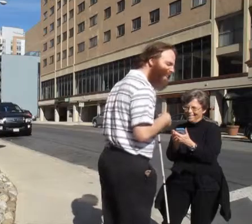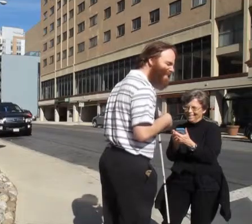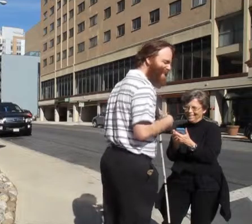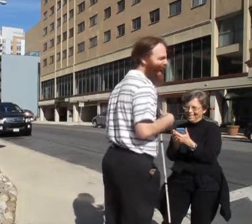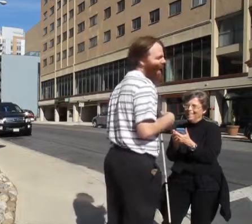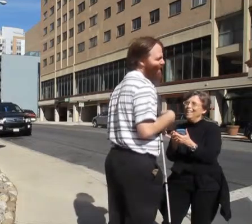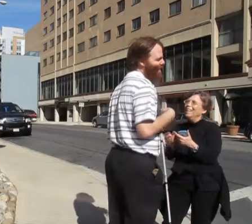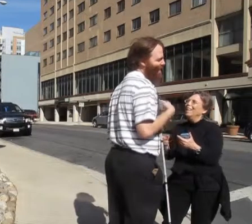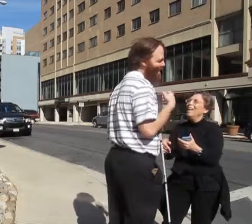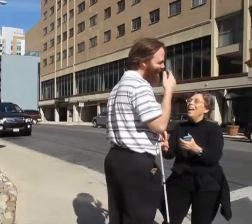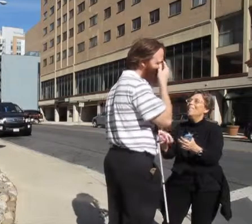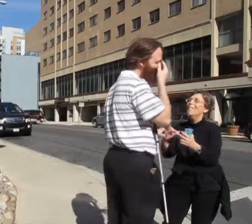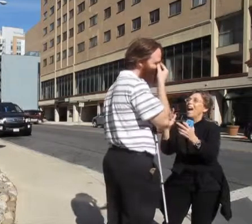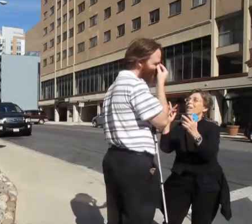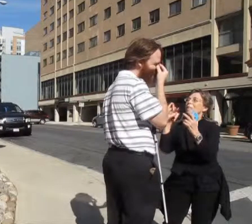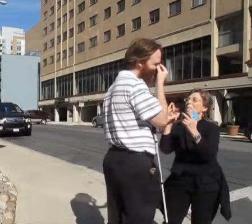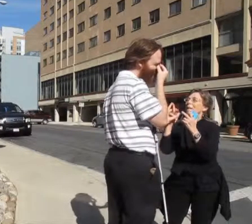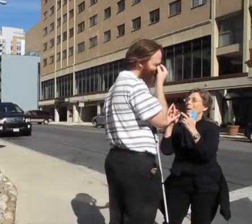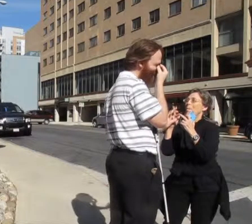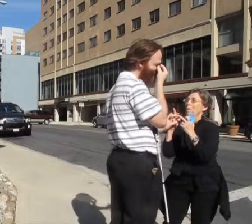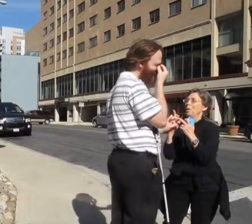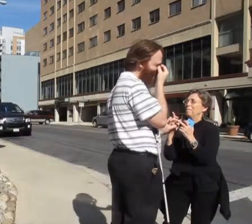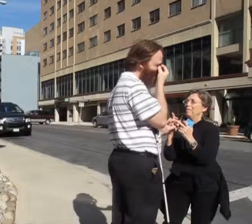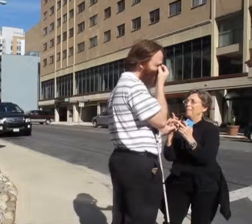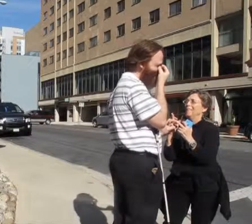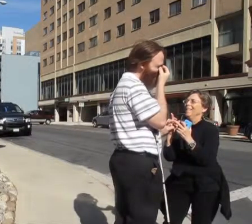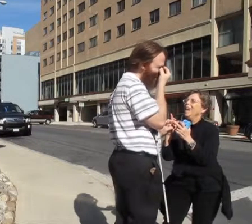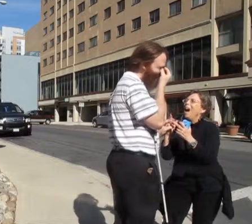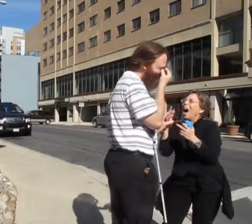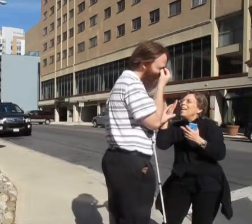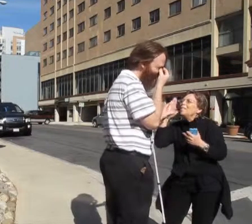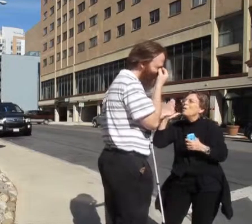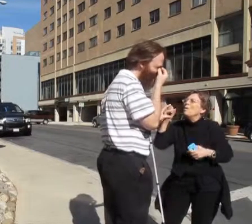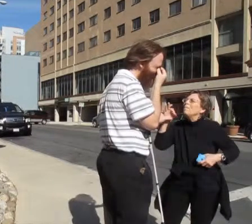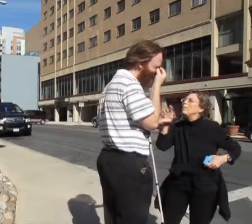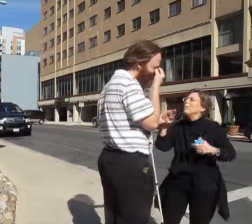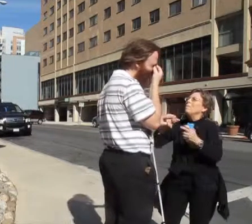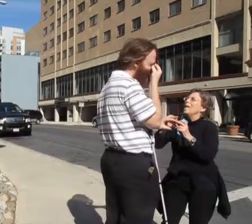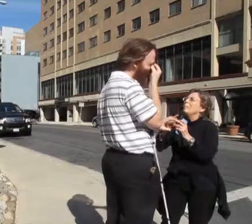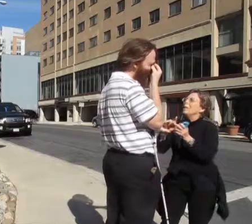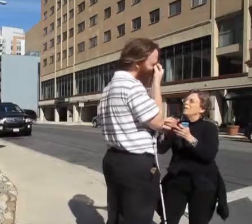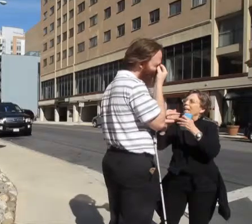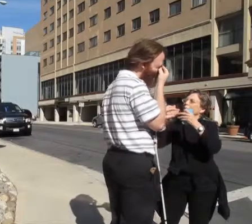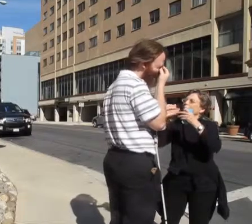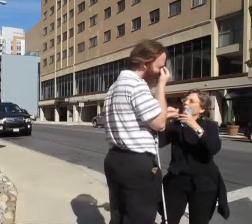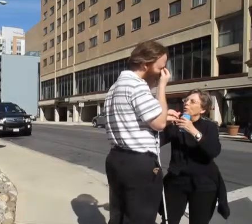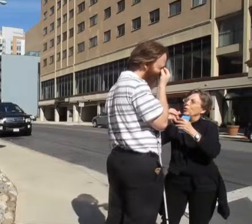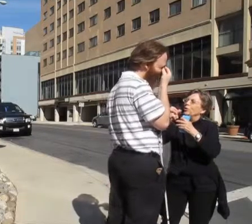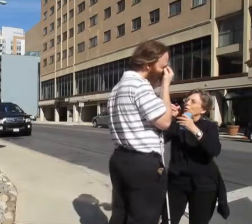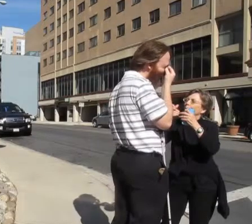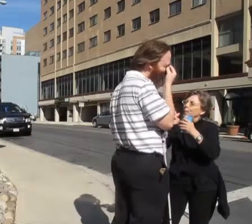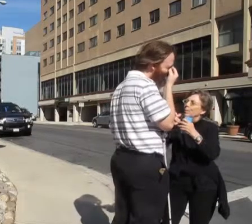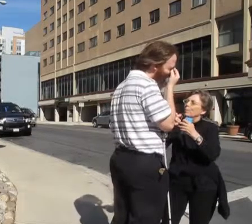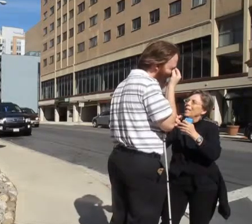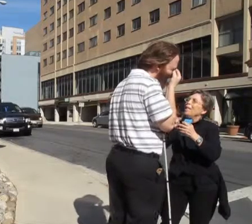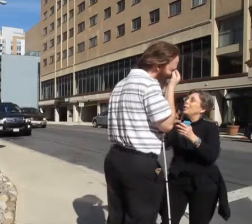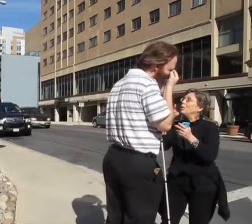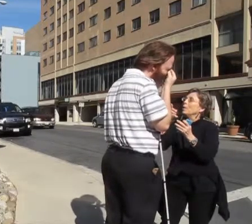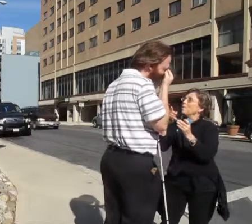Stop. Stop. That was perfect. I don't know if you meant, when you kind of went, doo-doo-doo-doo, boom, that you were in the